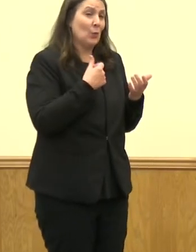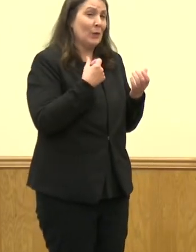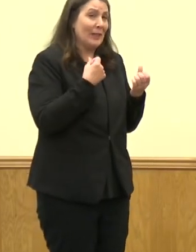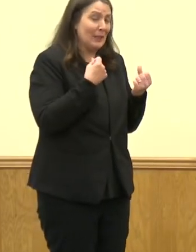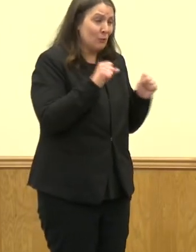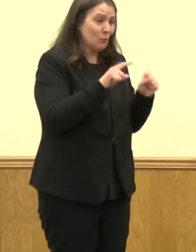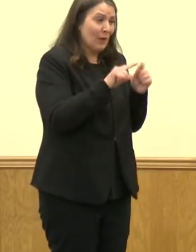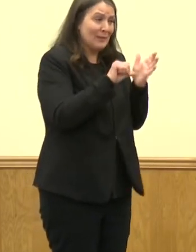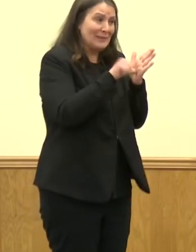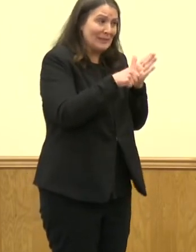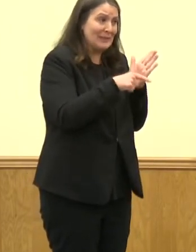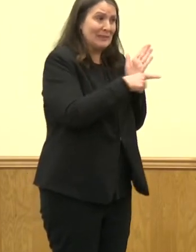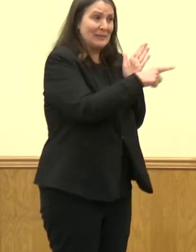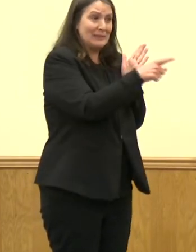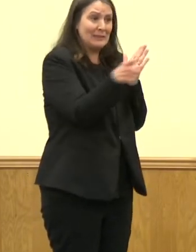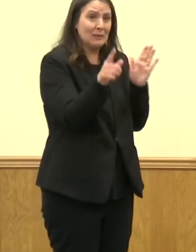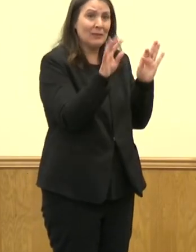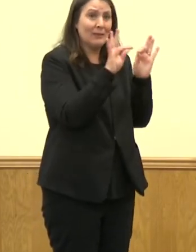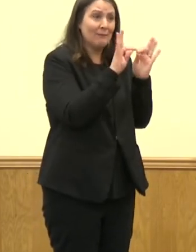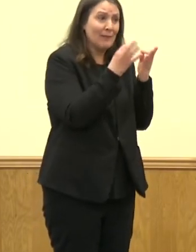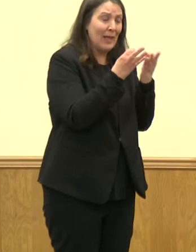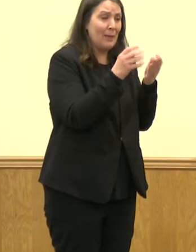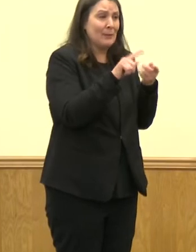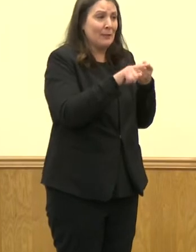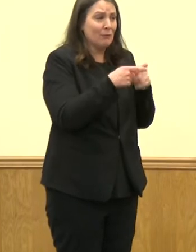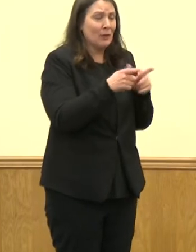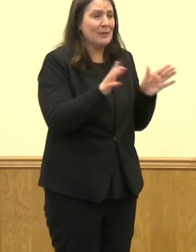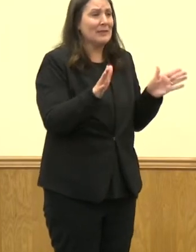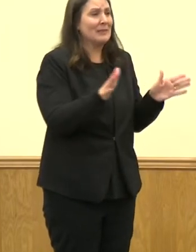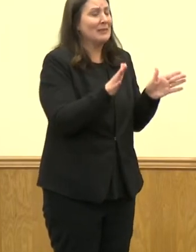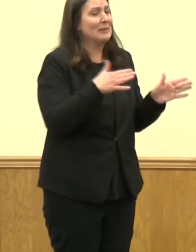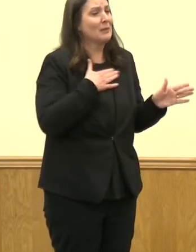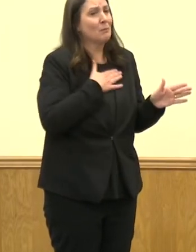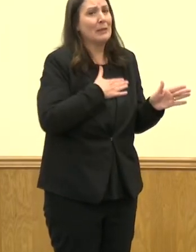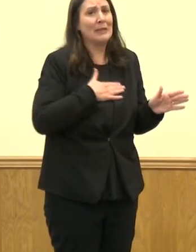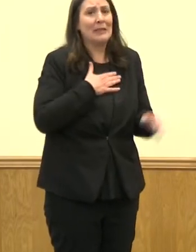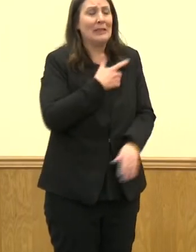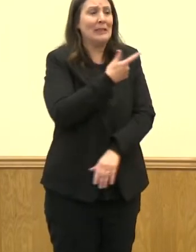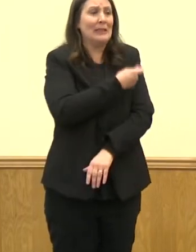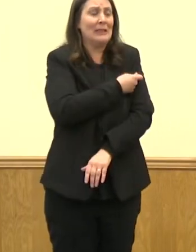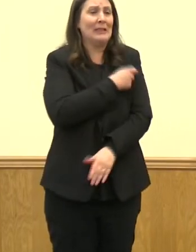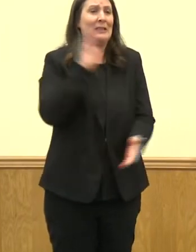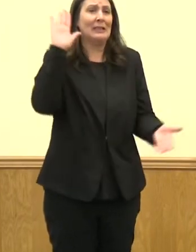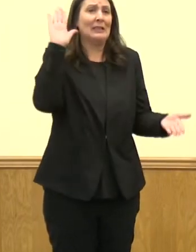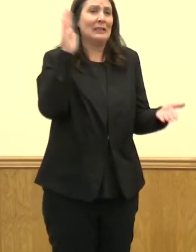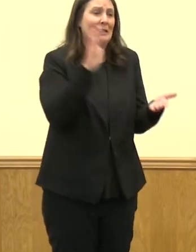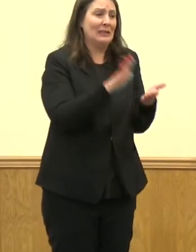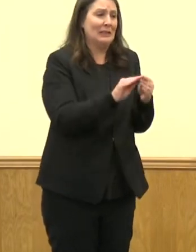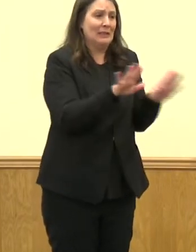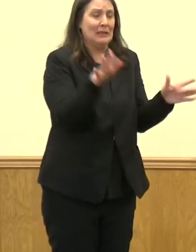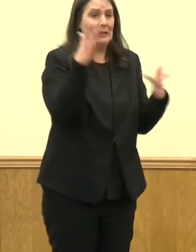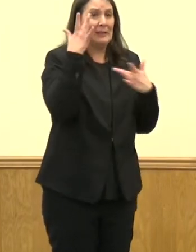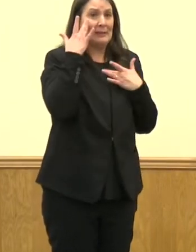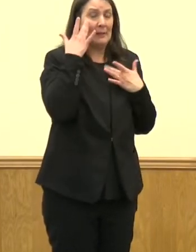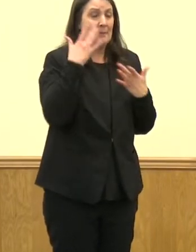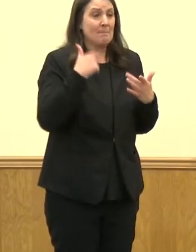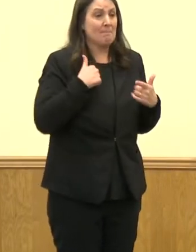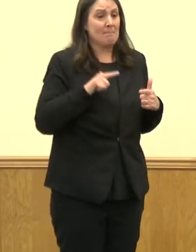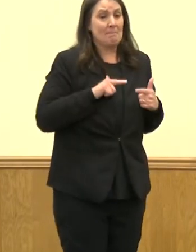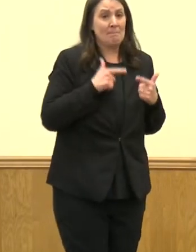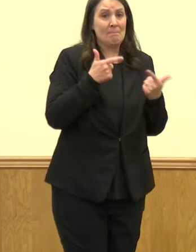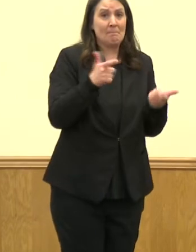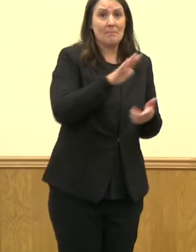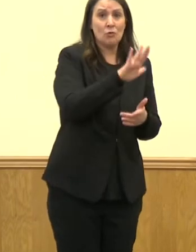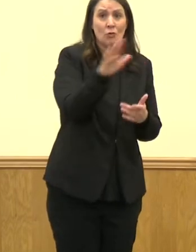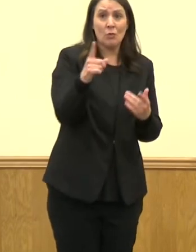It's really the way to stop this cycle and to get us out of the pandemic. With that, I'd be happy to answer any questions that you